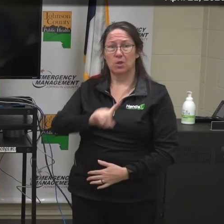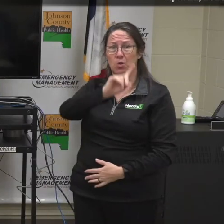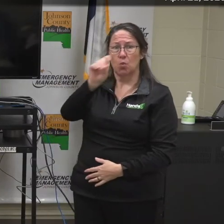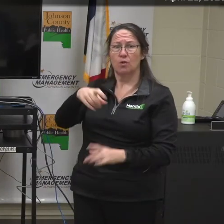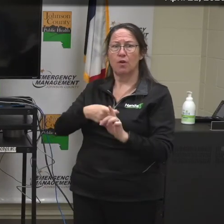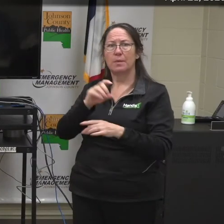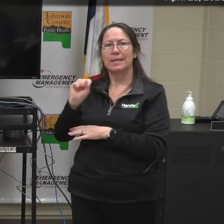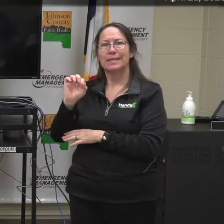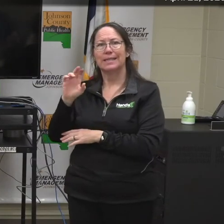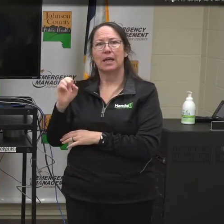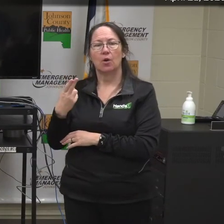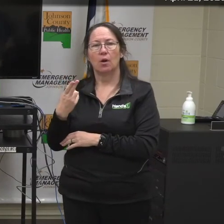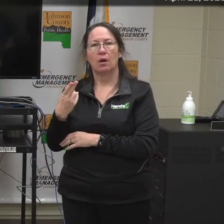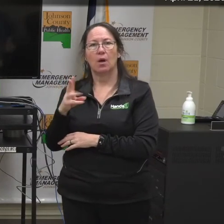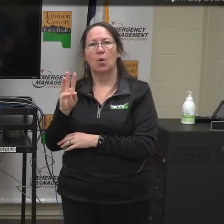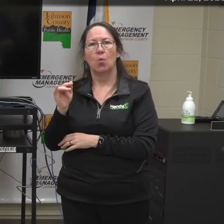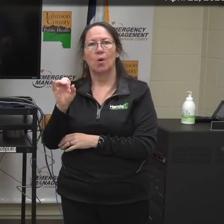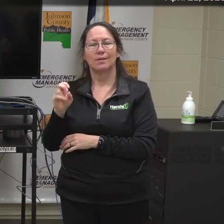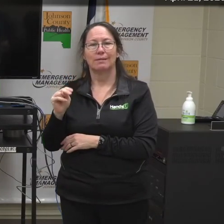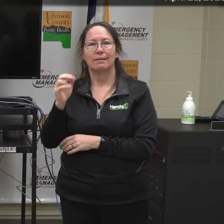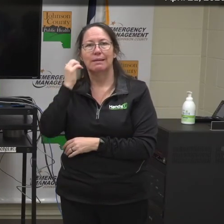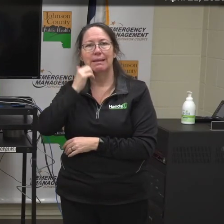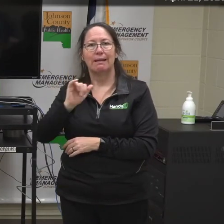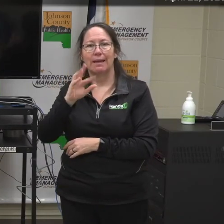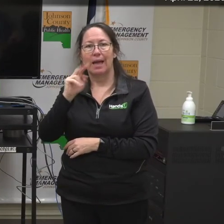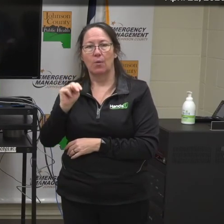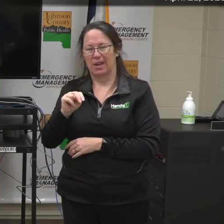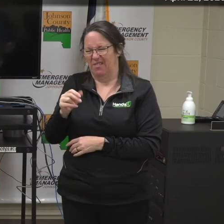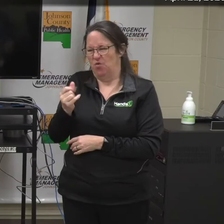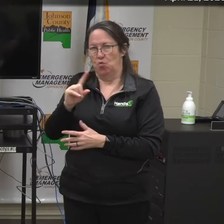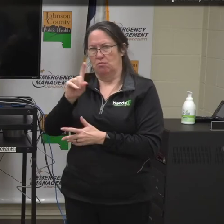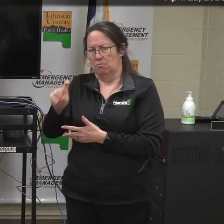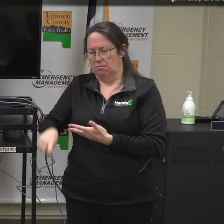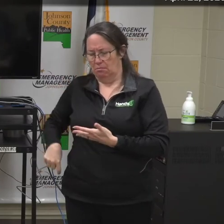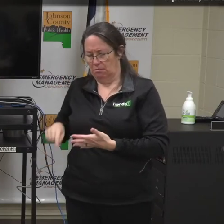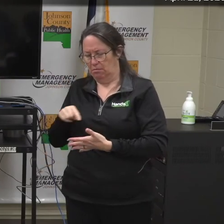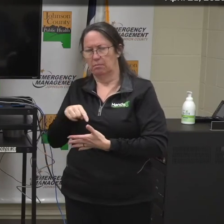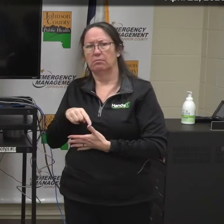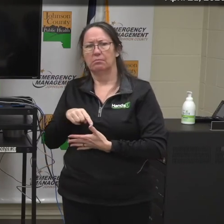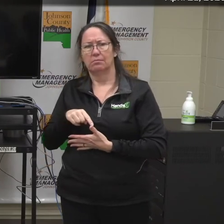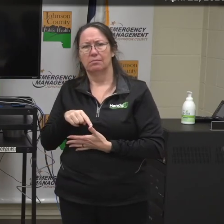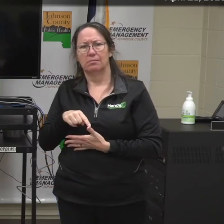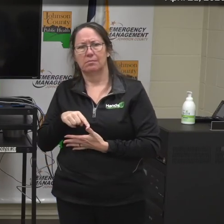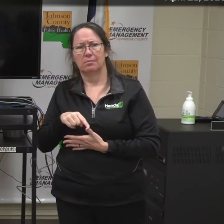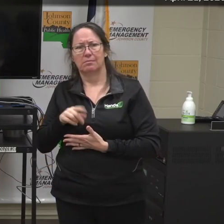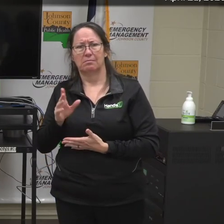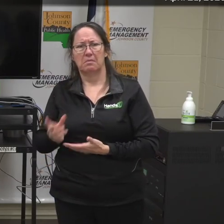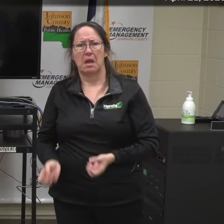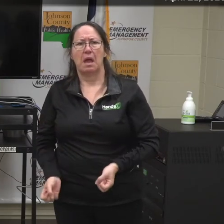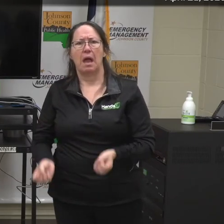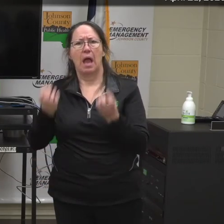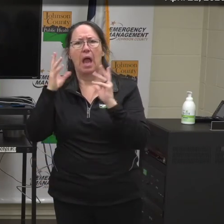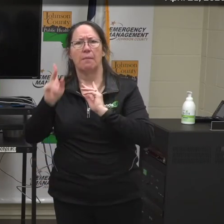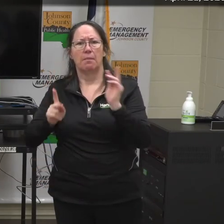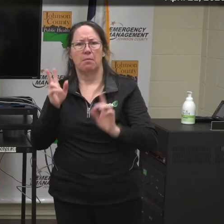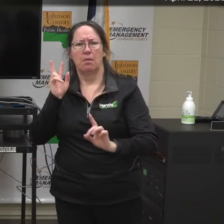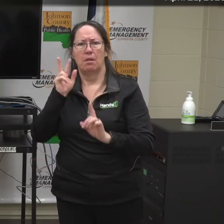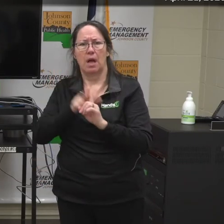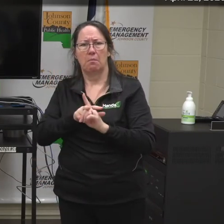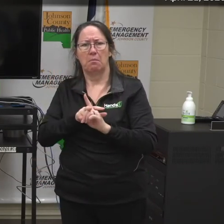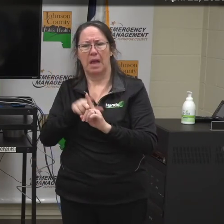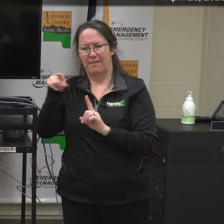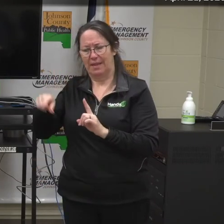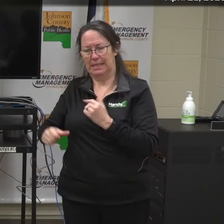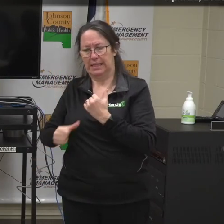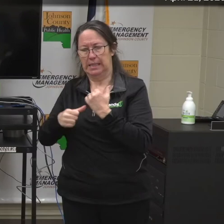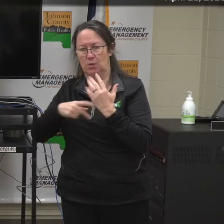is from Sarah Watson at the Daily Iowan. She actually has a couple questions. One, could you give us an idea of how many people are applying for some of